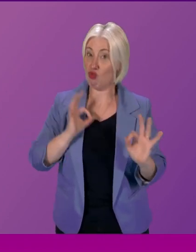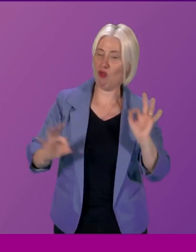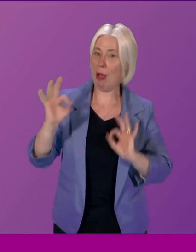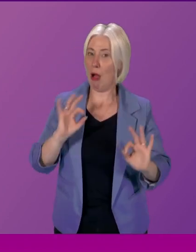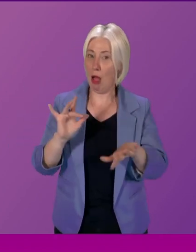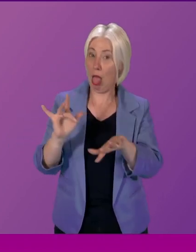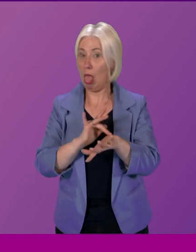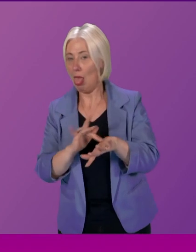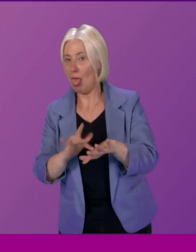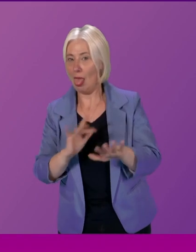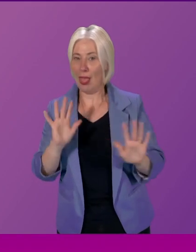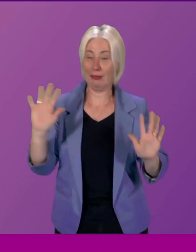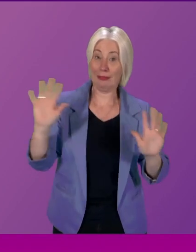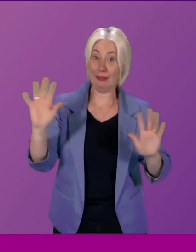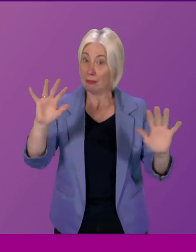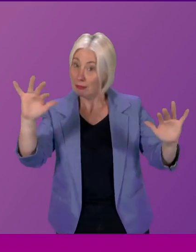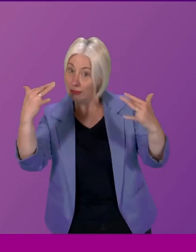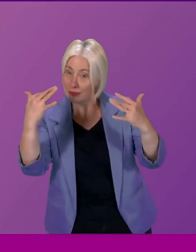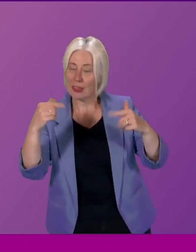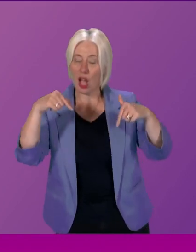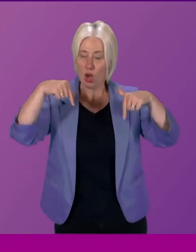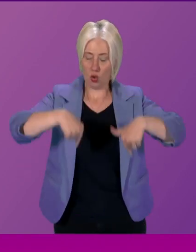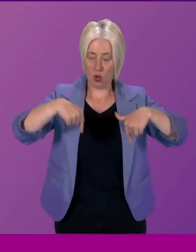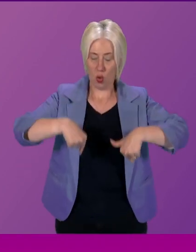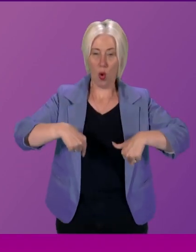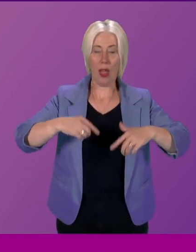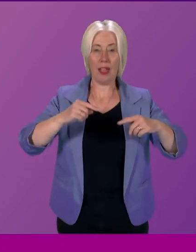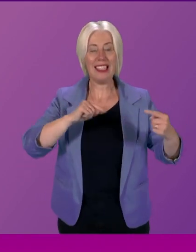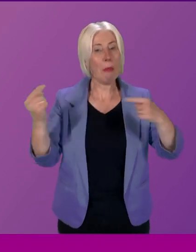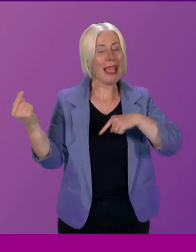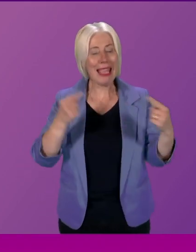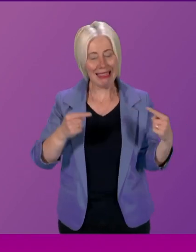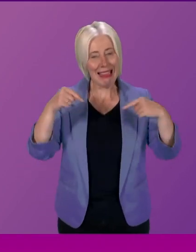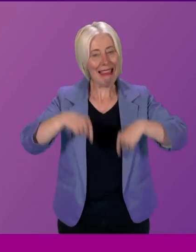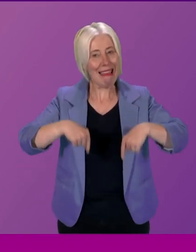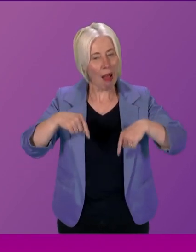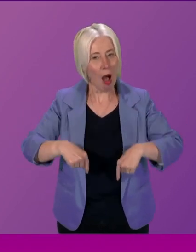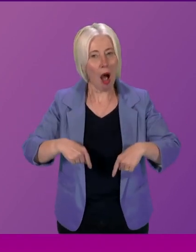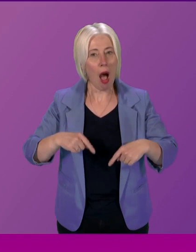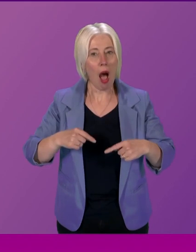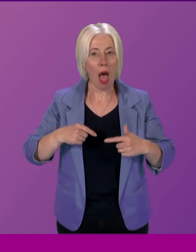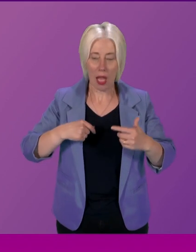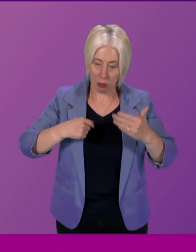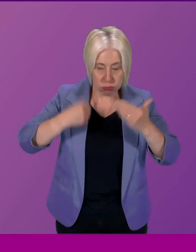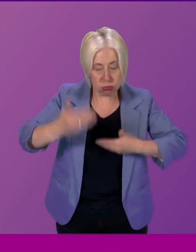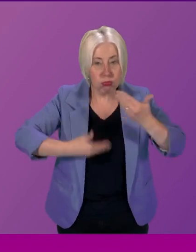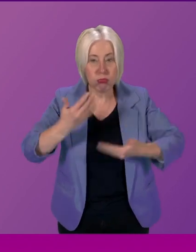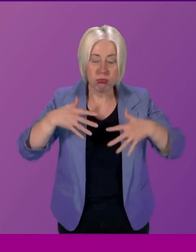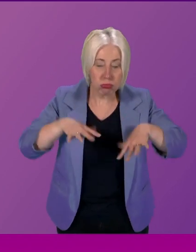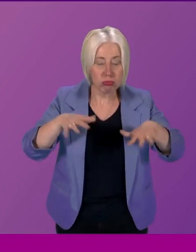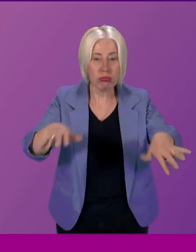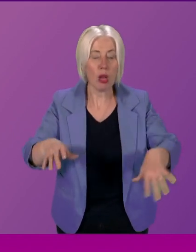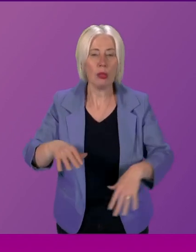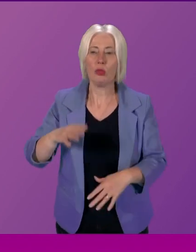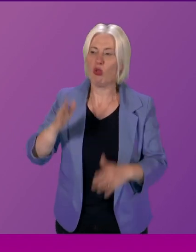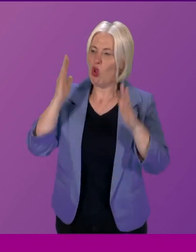we've got to actually... The Parliament in debate is a living, flowing thing that we're involved in. So it's not just a case of you must